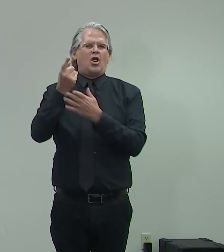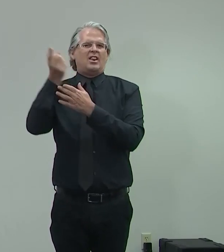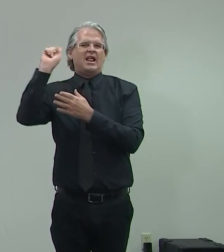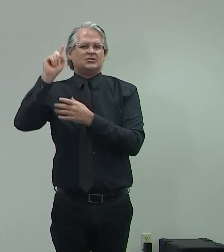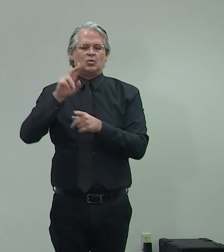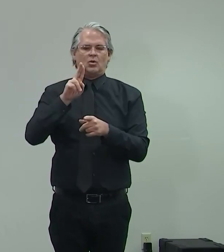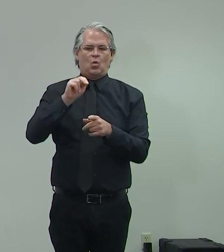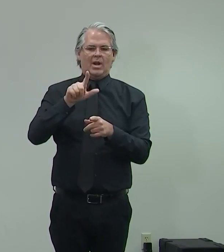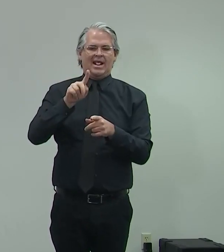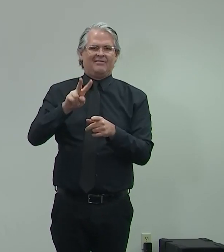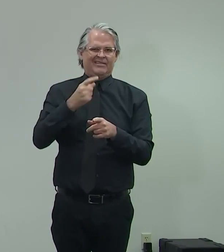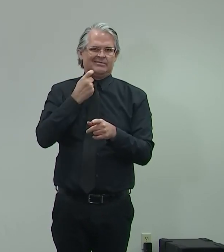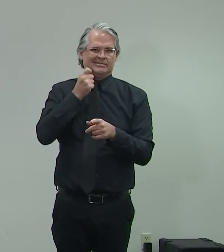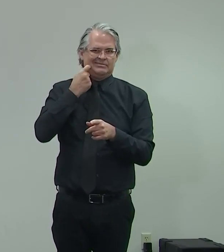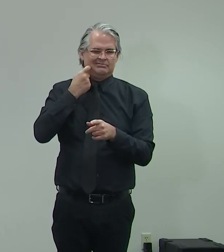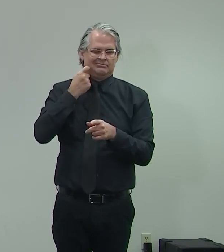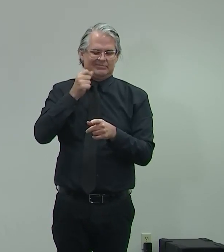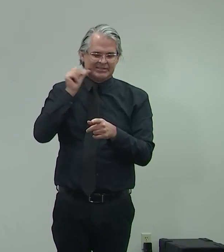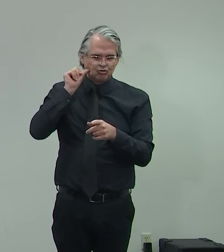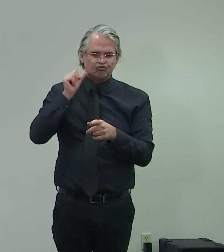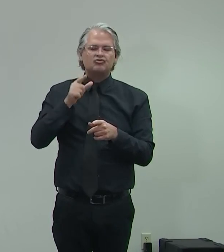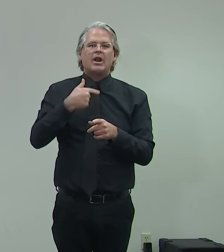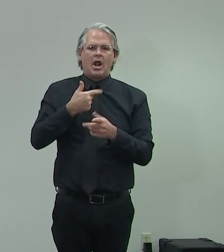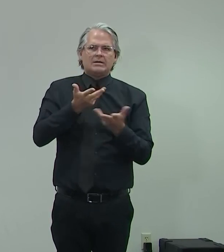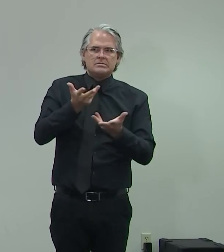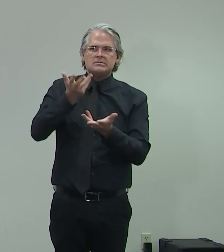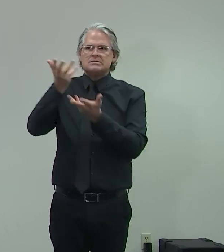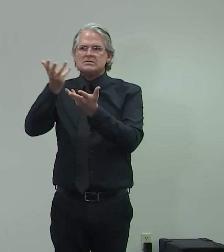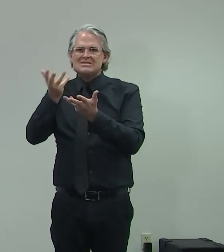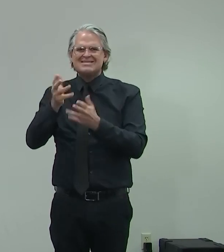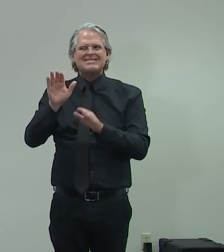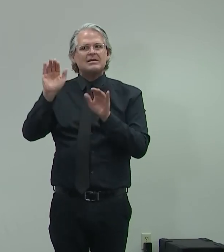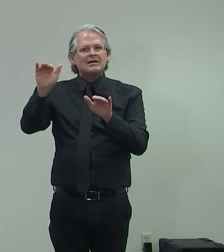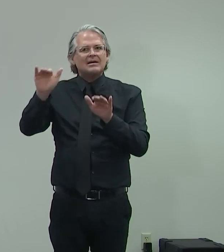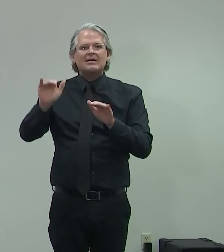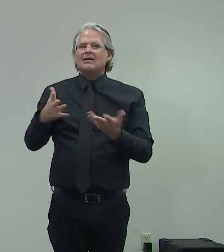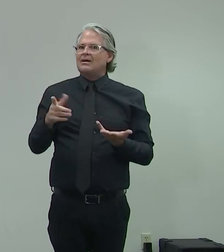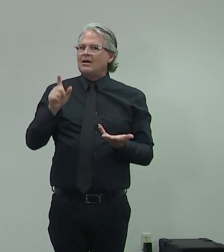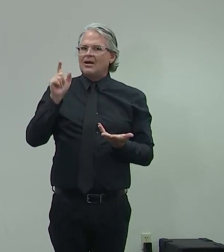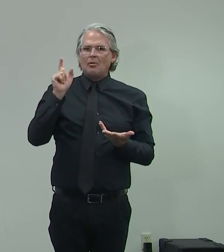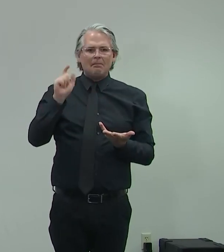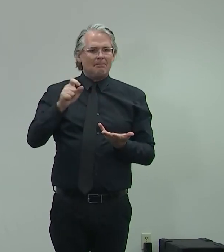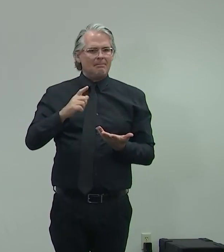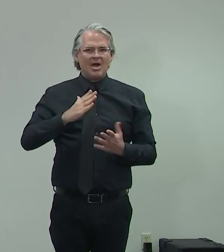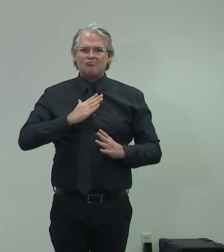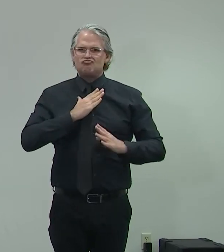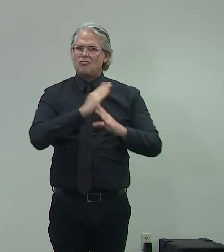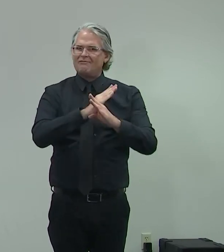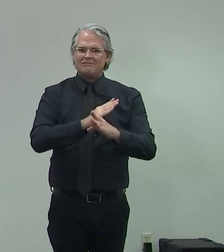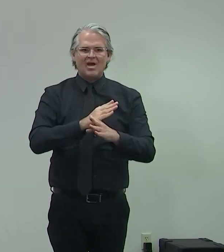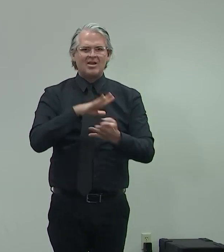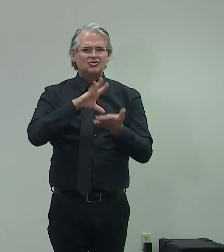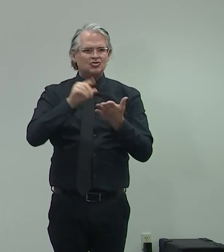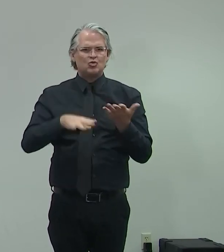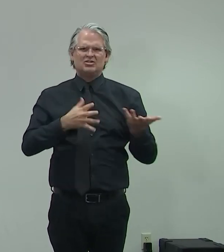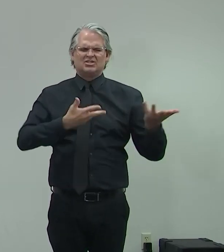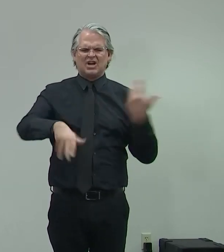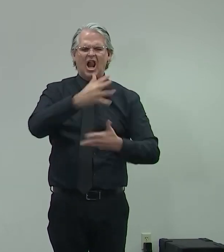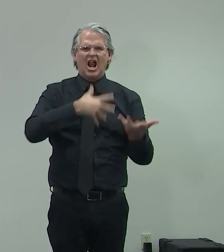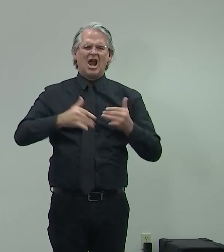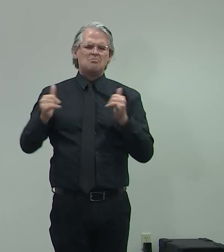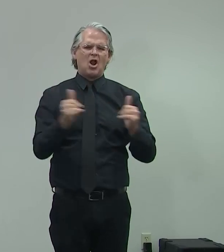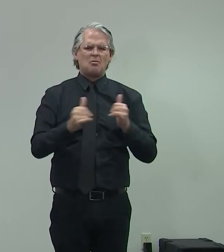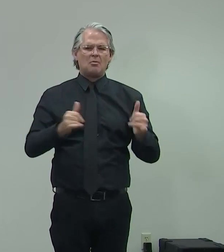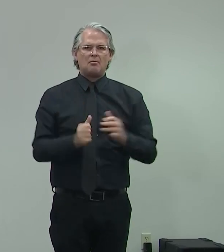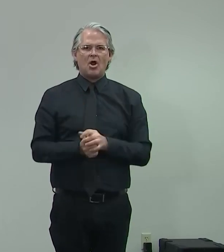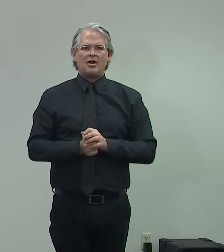They have to help us. They have to do what they can to prevent these parties from happening on or around campus, because that's where it's coming from. All right.